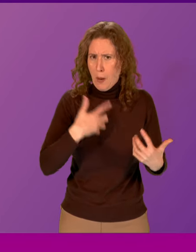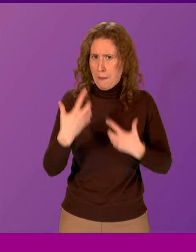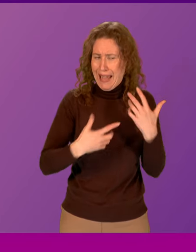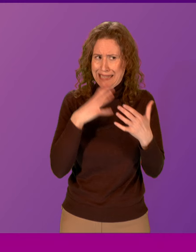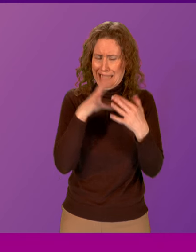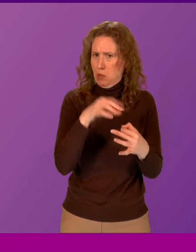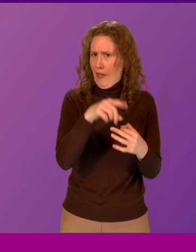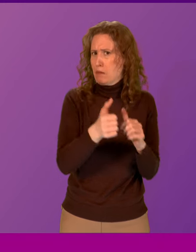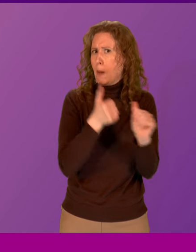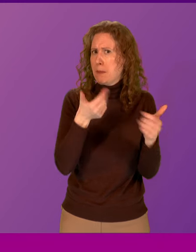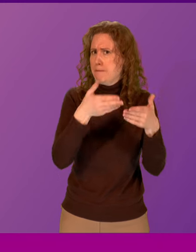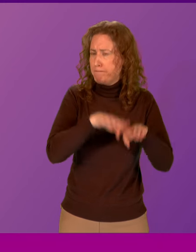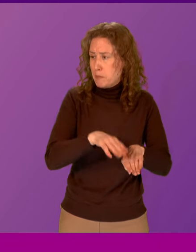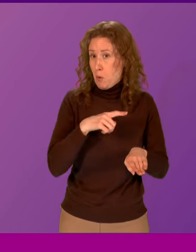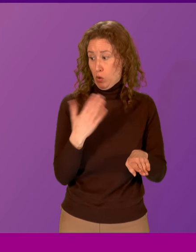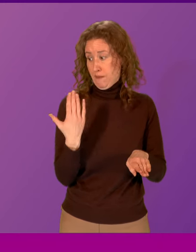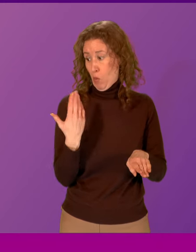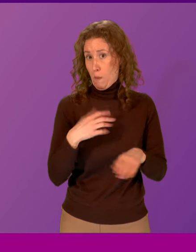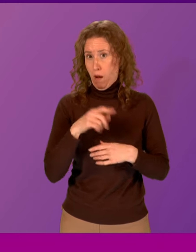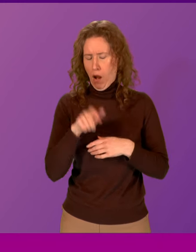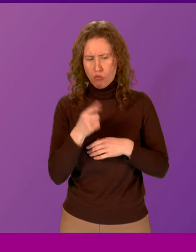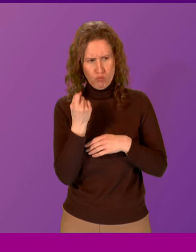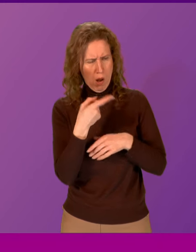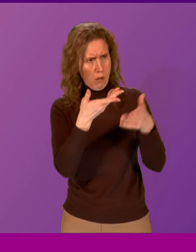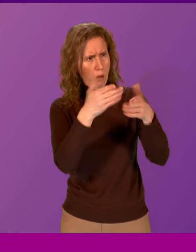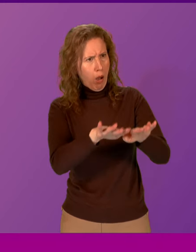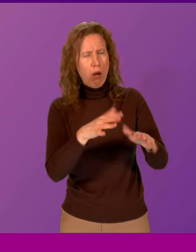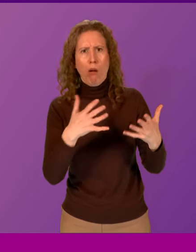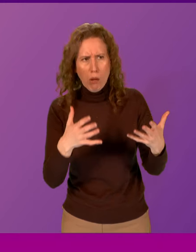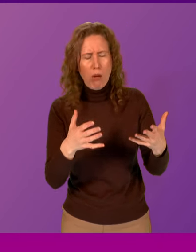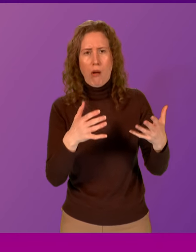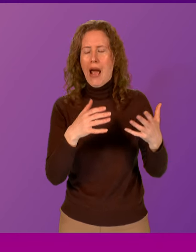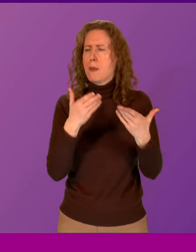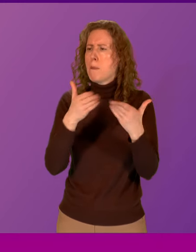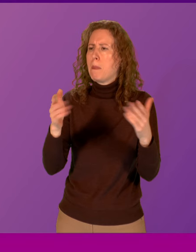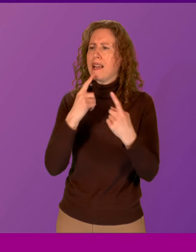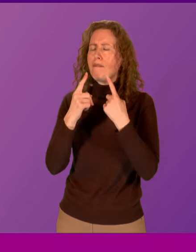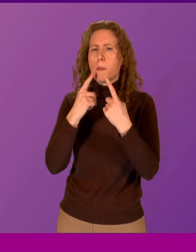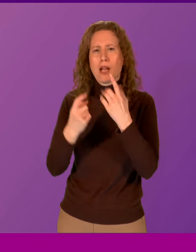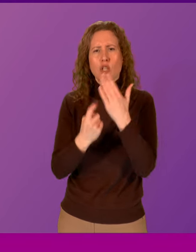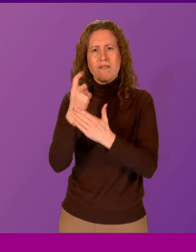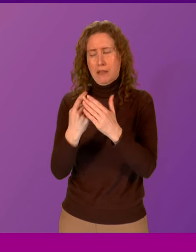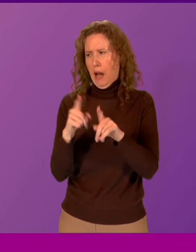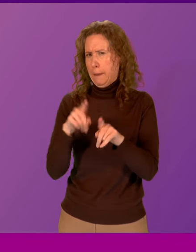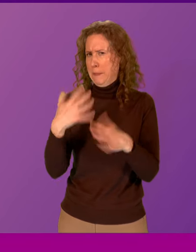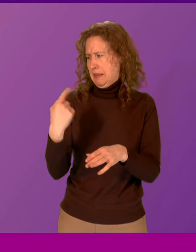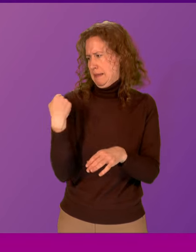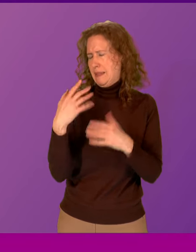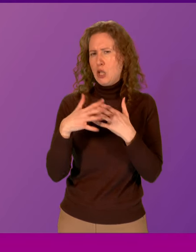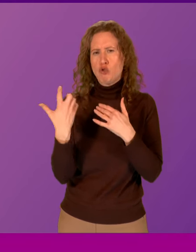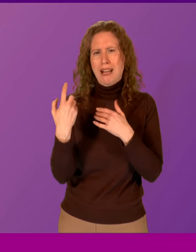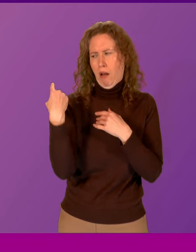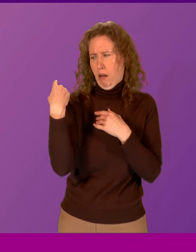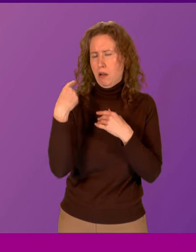McClure's, as former clients become aware of the collapse and as public information events take place similar to the one hosted at the weekend in Greenock, with the